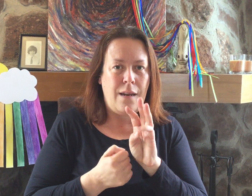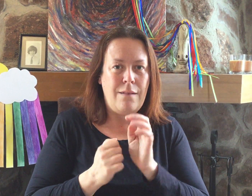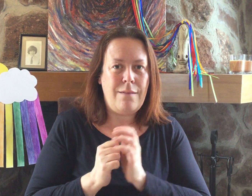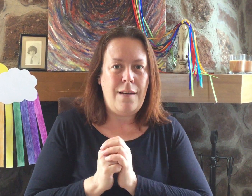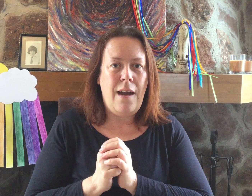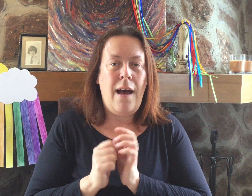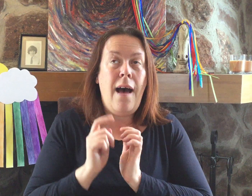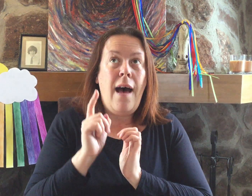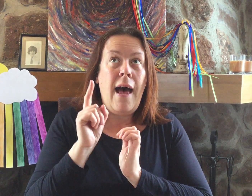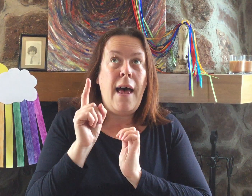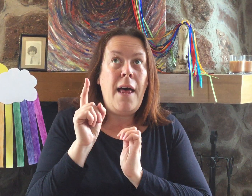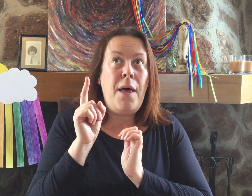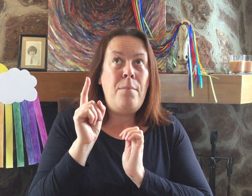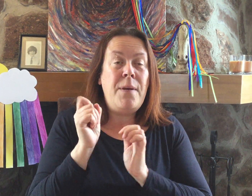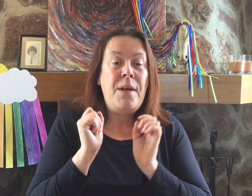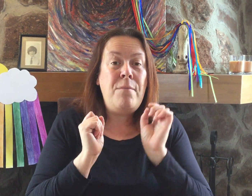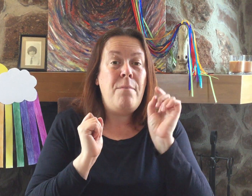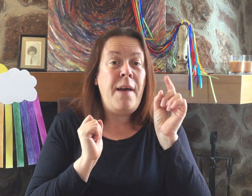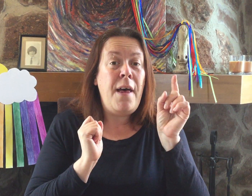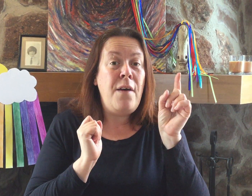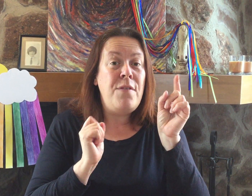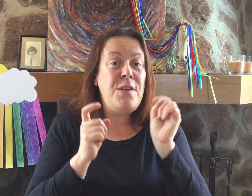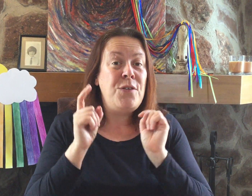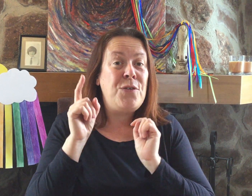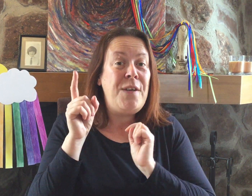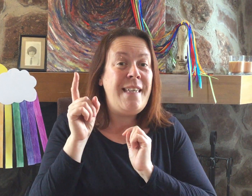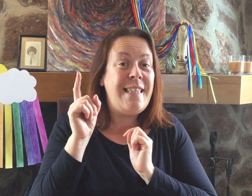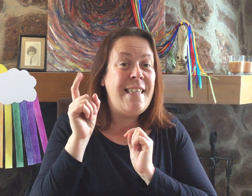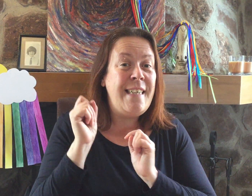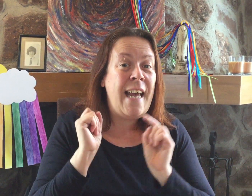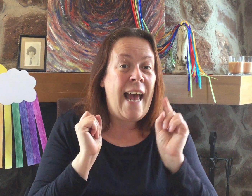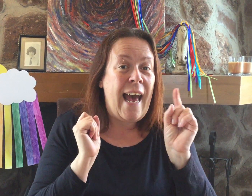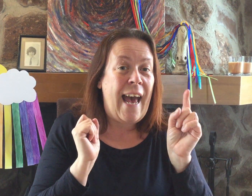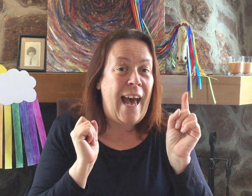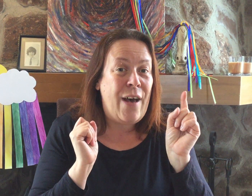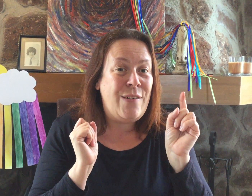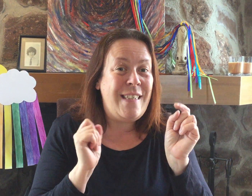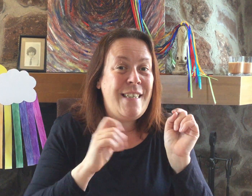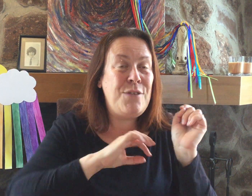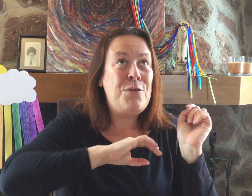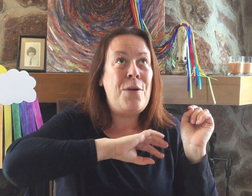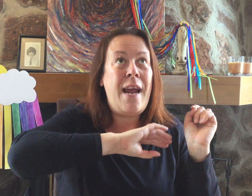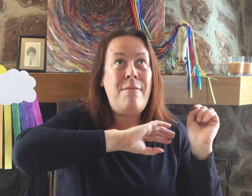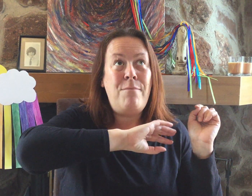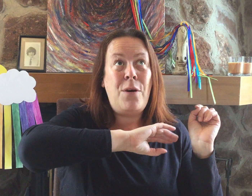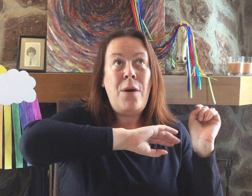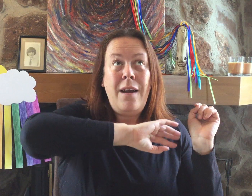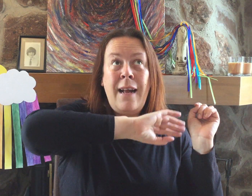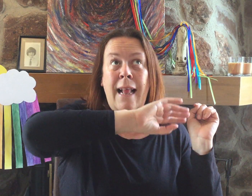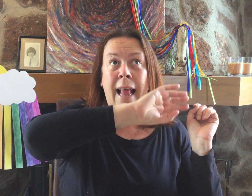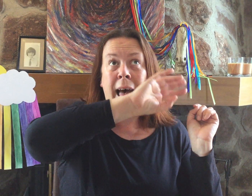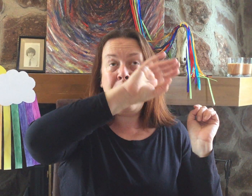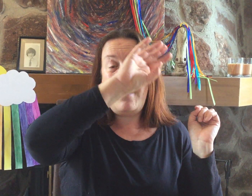Up above the streets and houses rainbow climbing